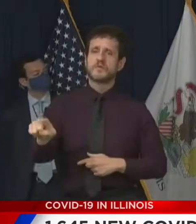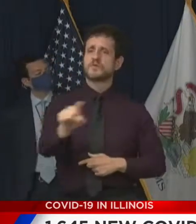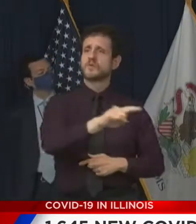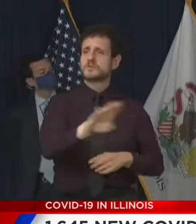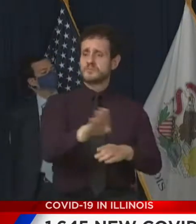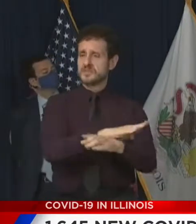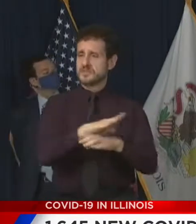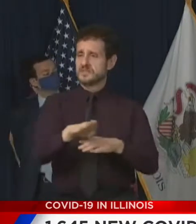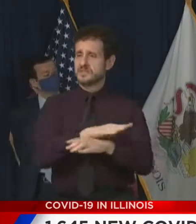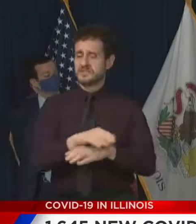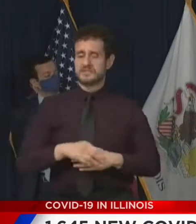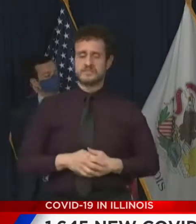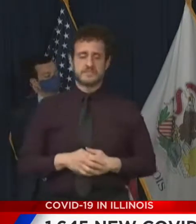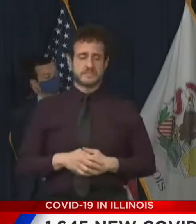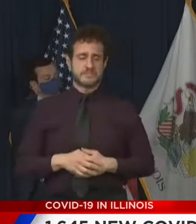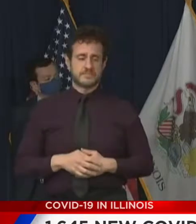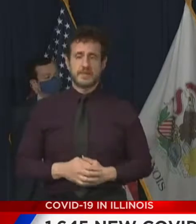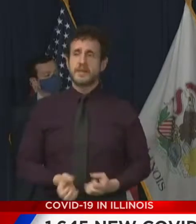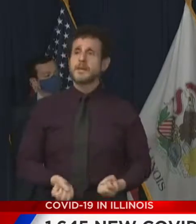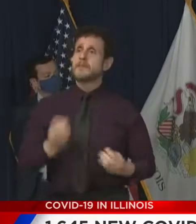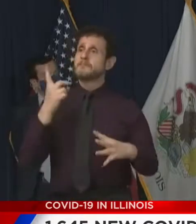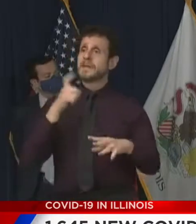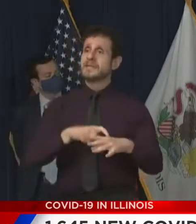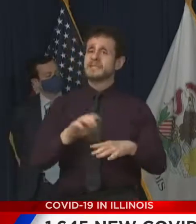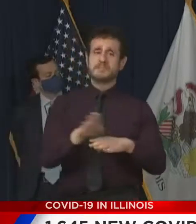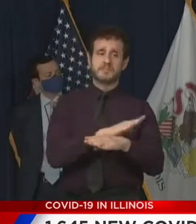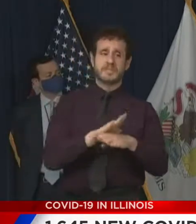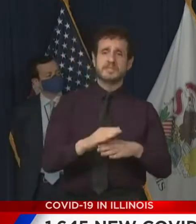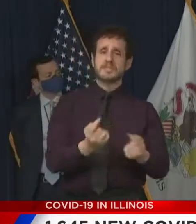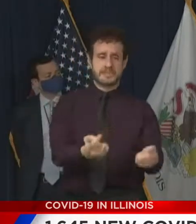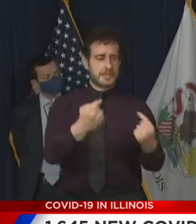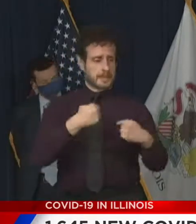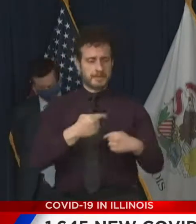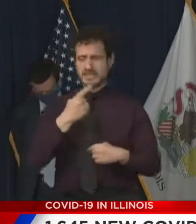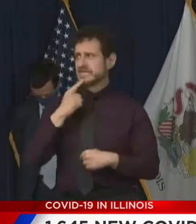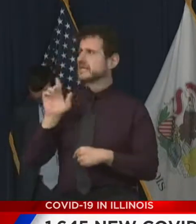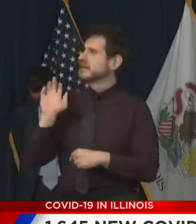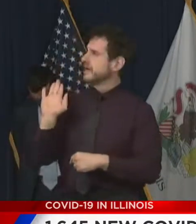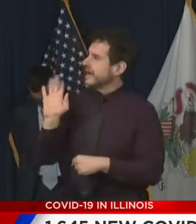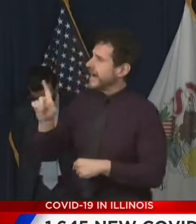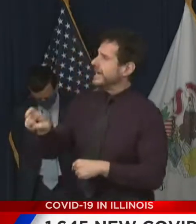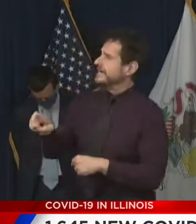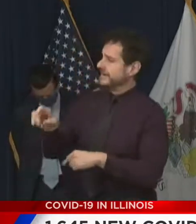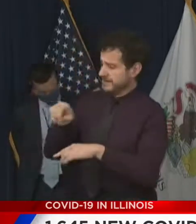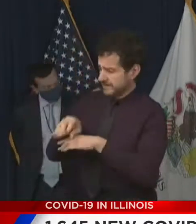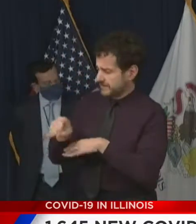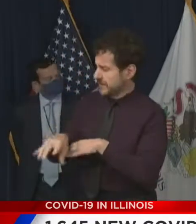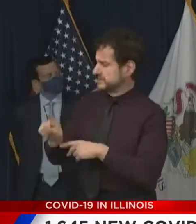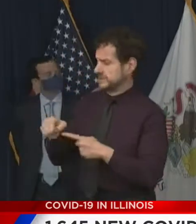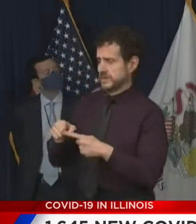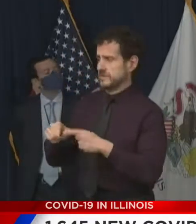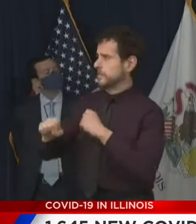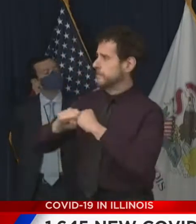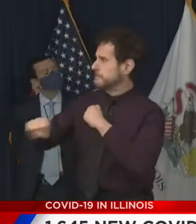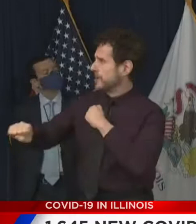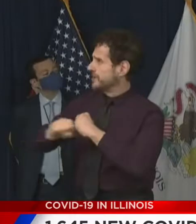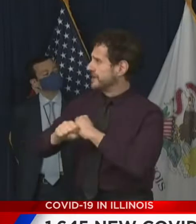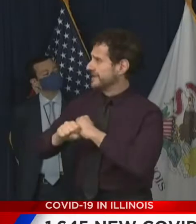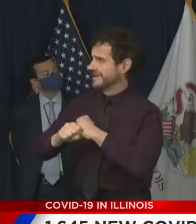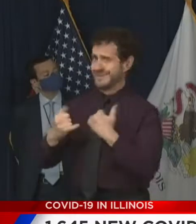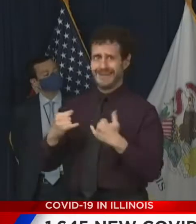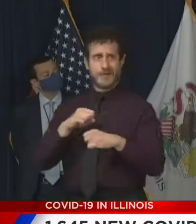even though they come to us to ask for advice about marketing during a pandemic